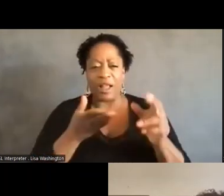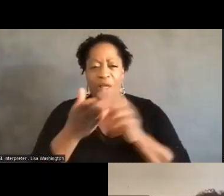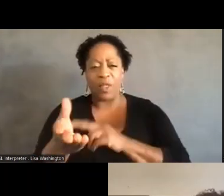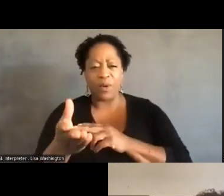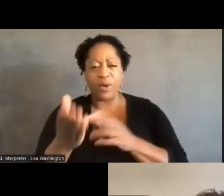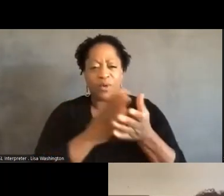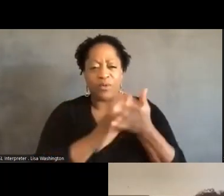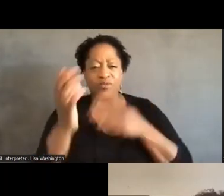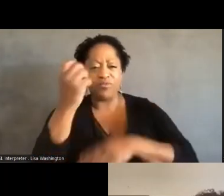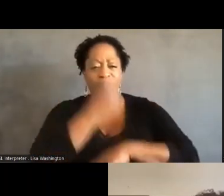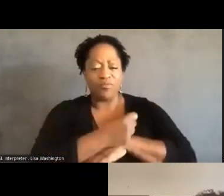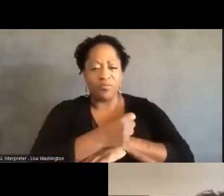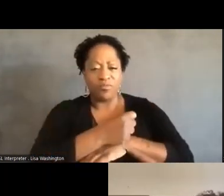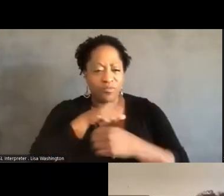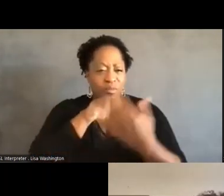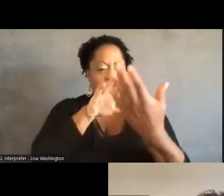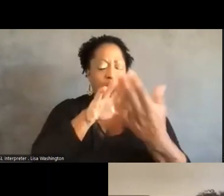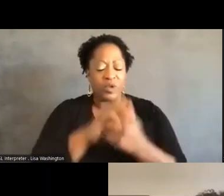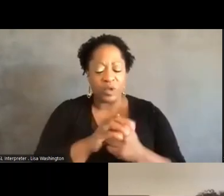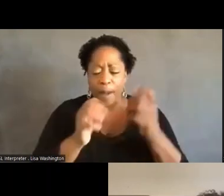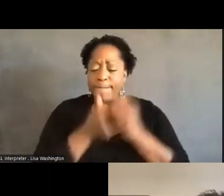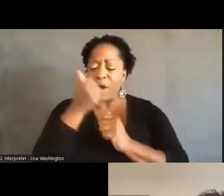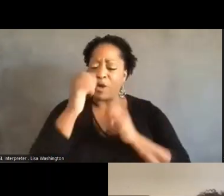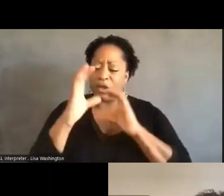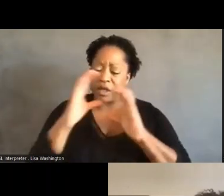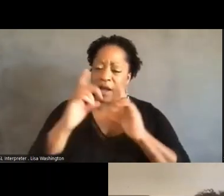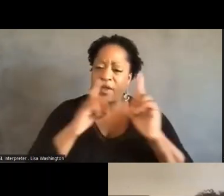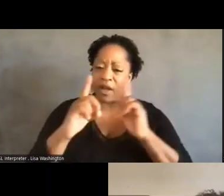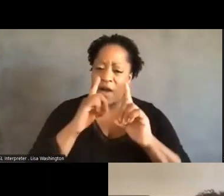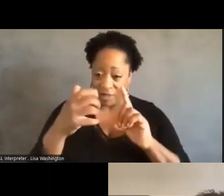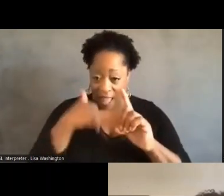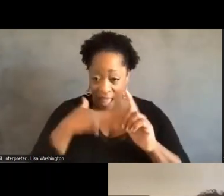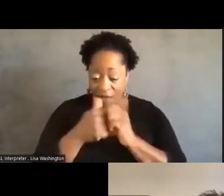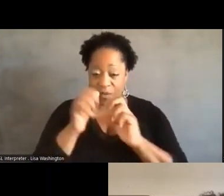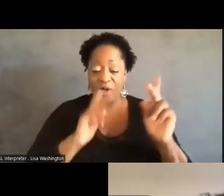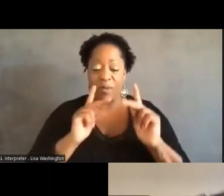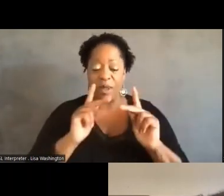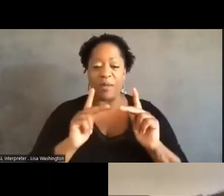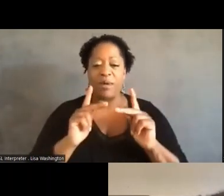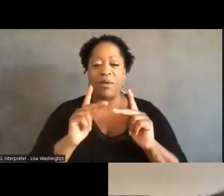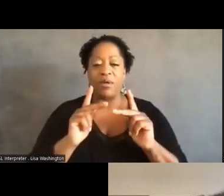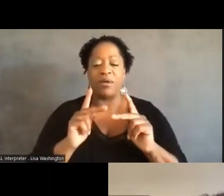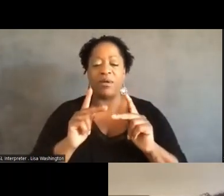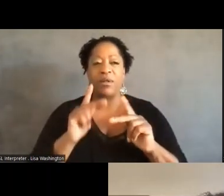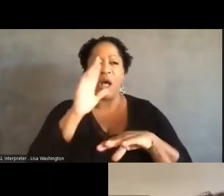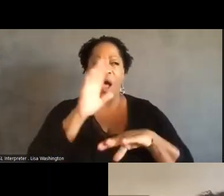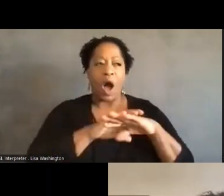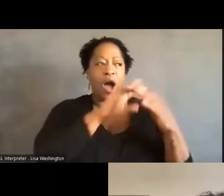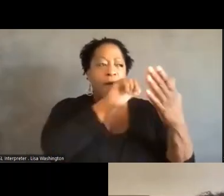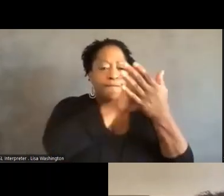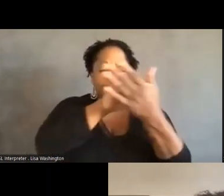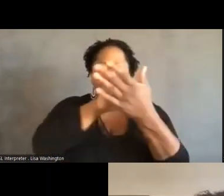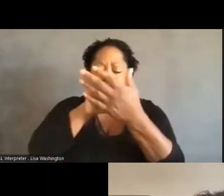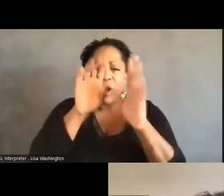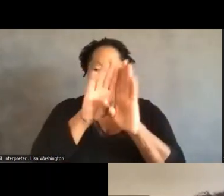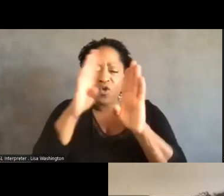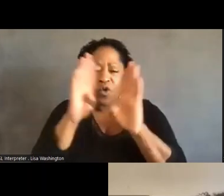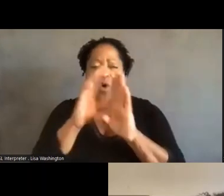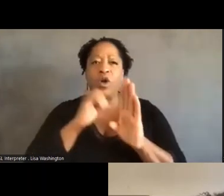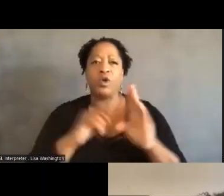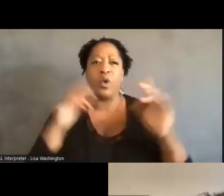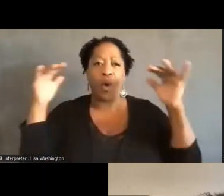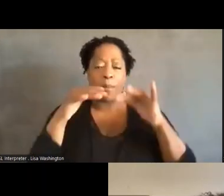think most of the conversation that I remember having with people on doors or in kind of public events and stuff